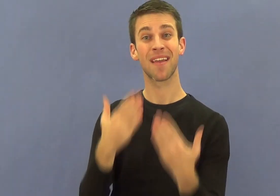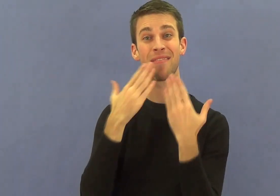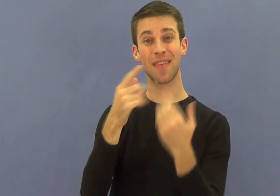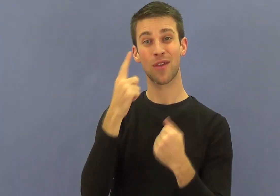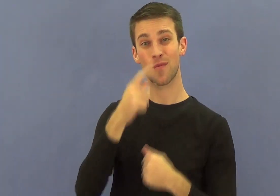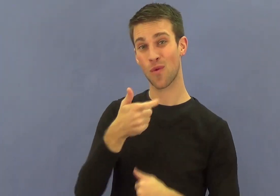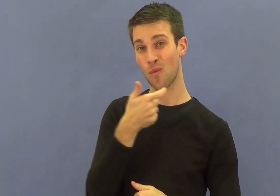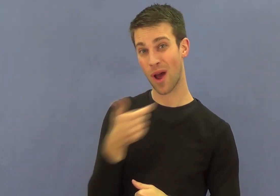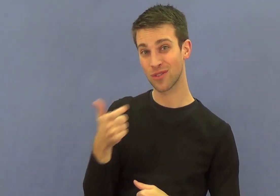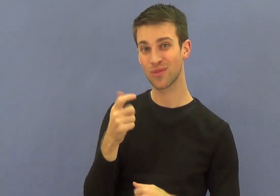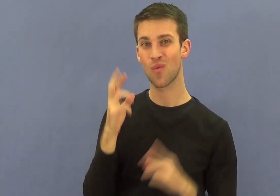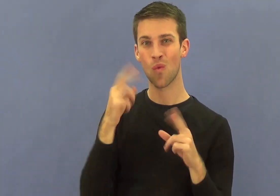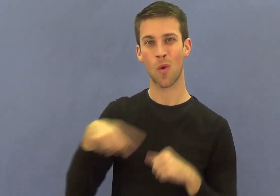Signs for Technology.